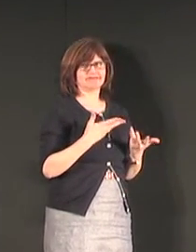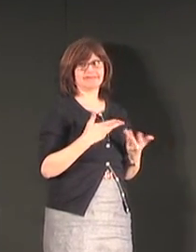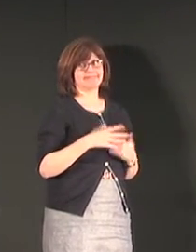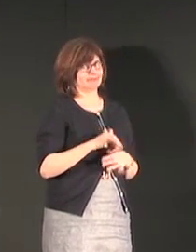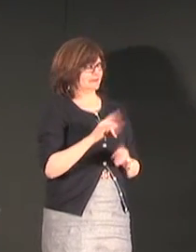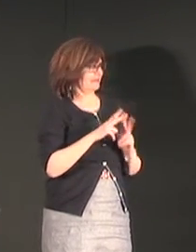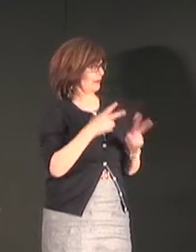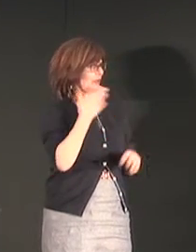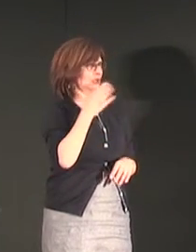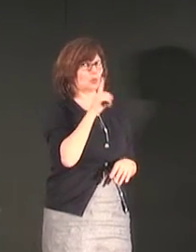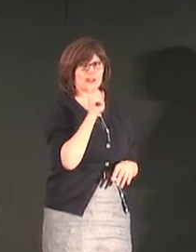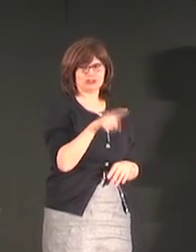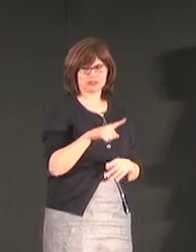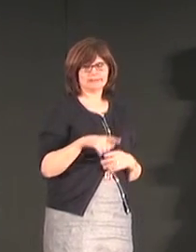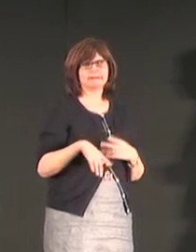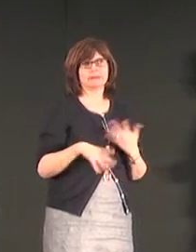good question very good question